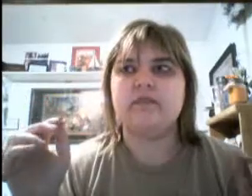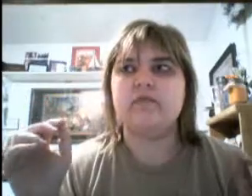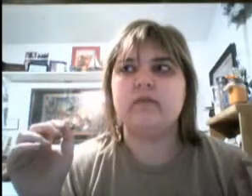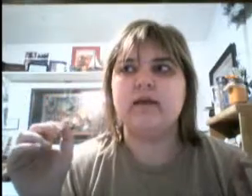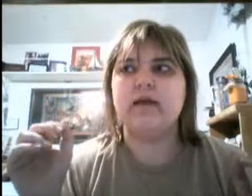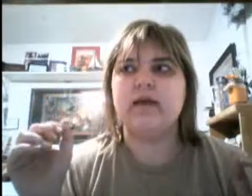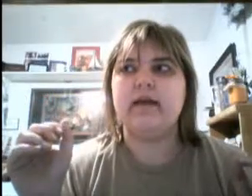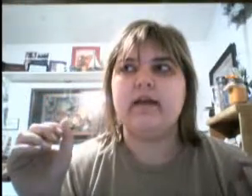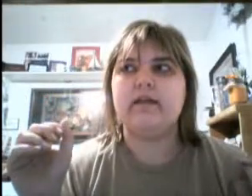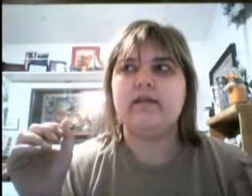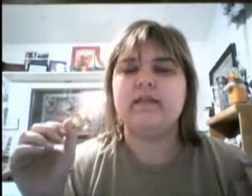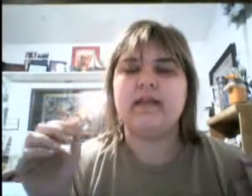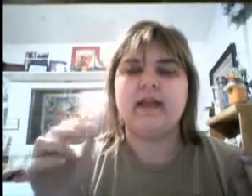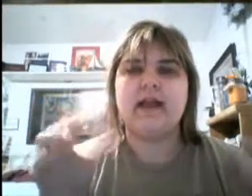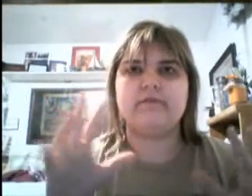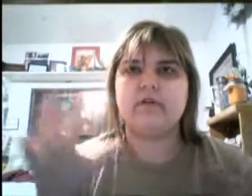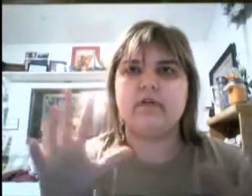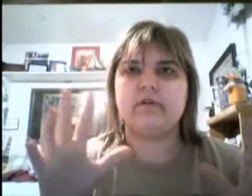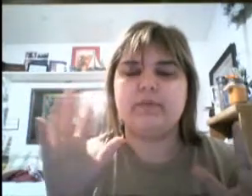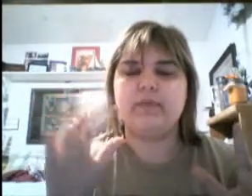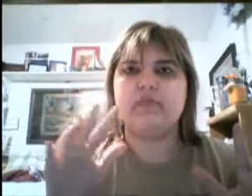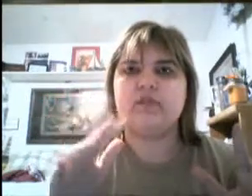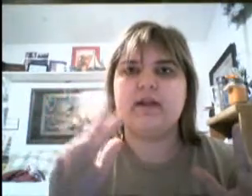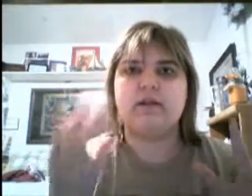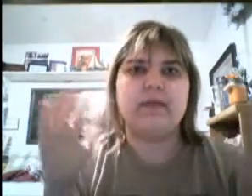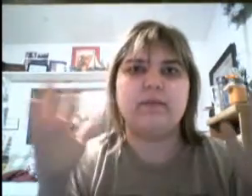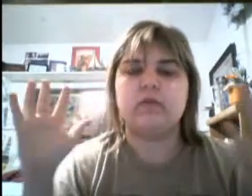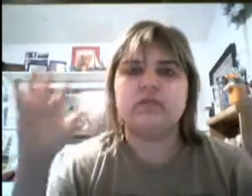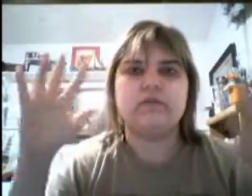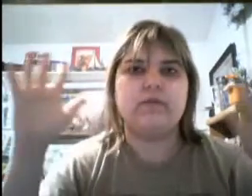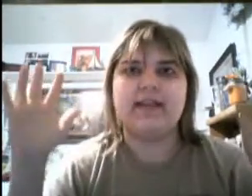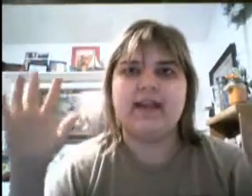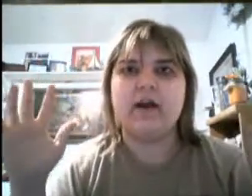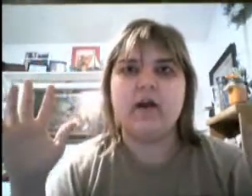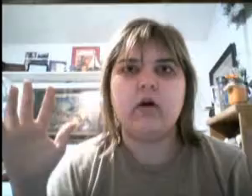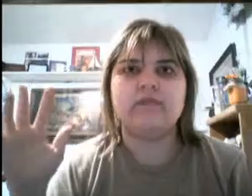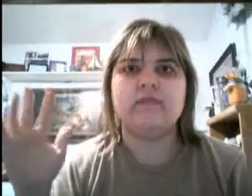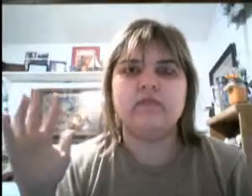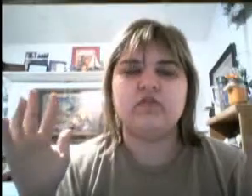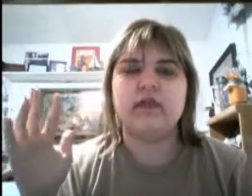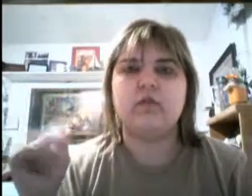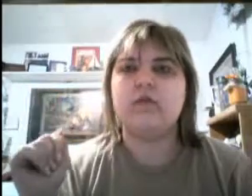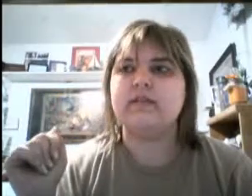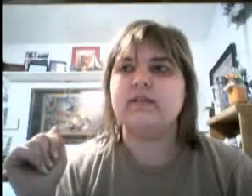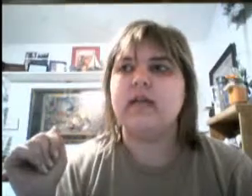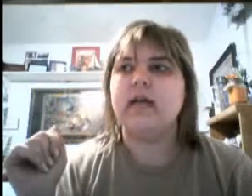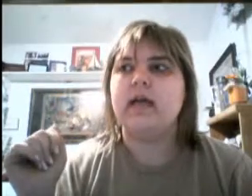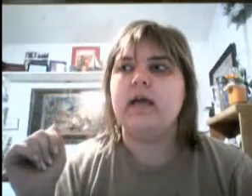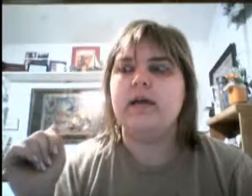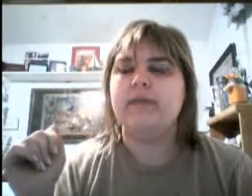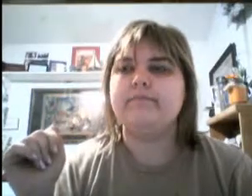uh, then after they played the trailer, and people are just freaking out how awesome this trailer was. Um,